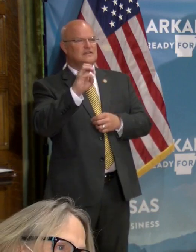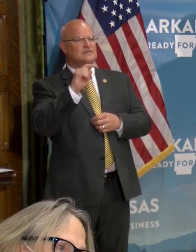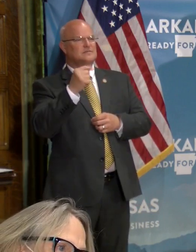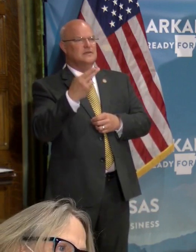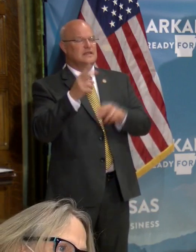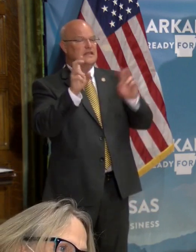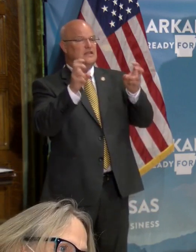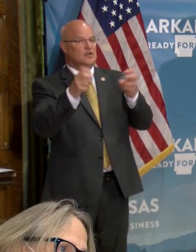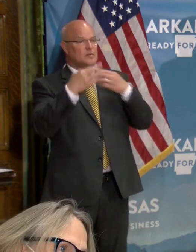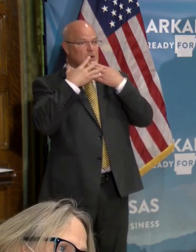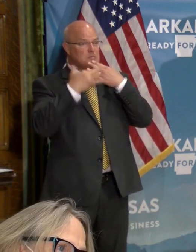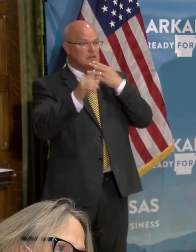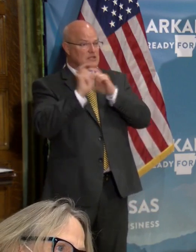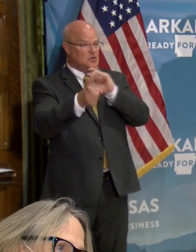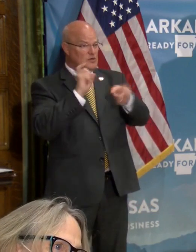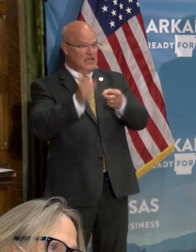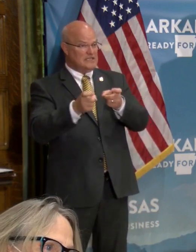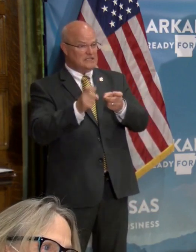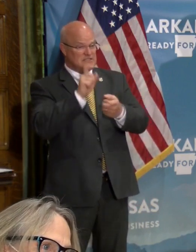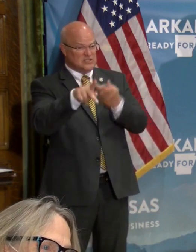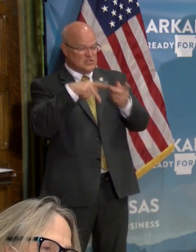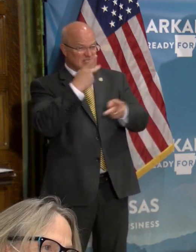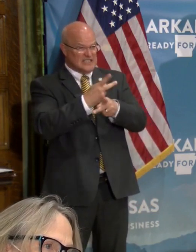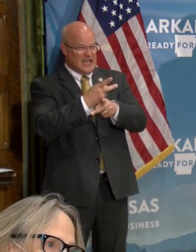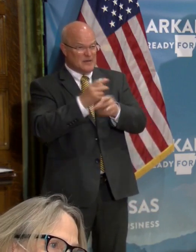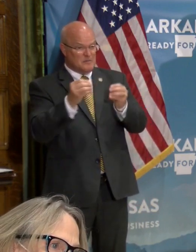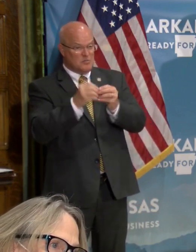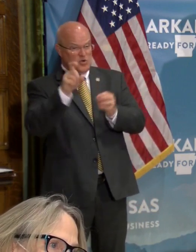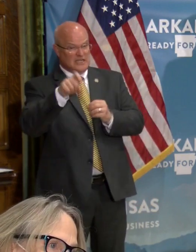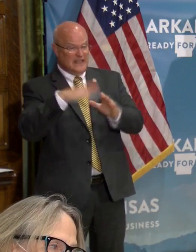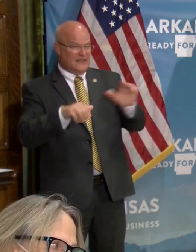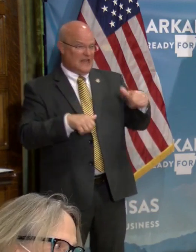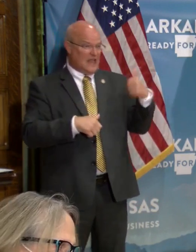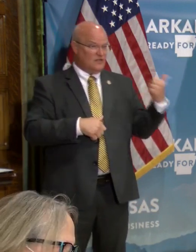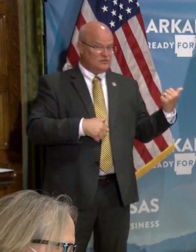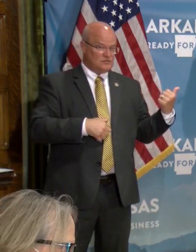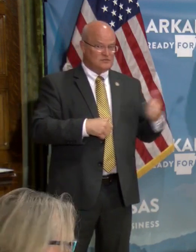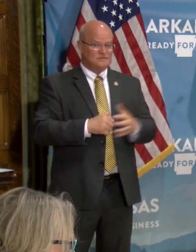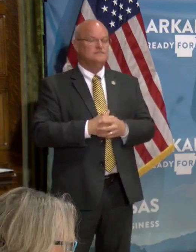Are, are there, in terms of, uh, blood donations, is there a certain type that's in more need than others?